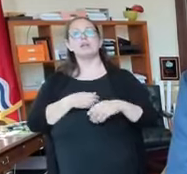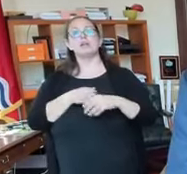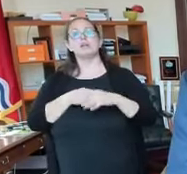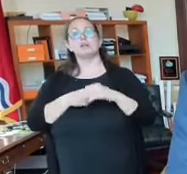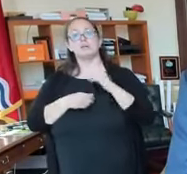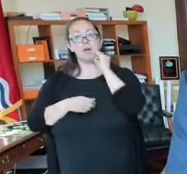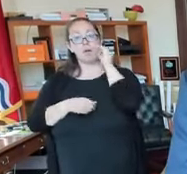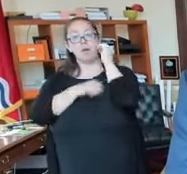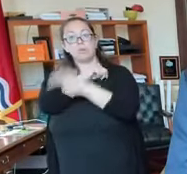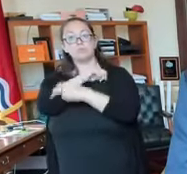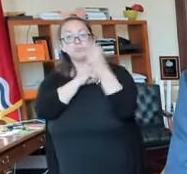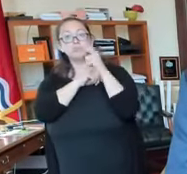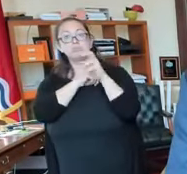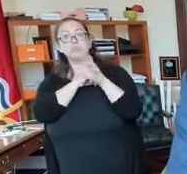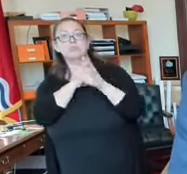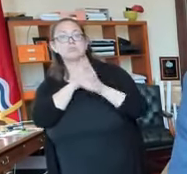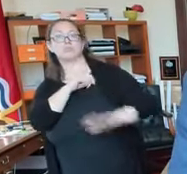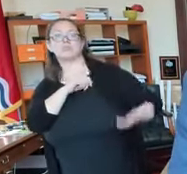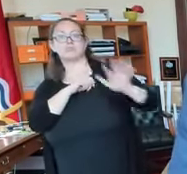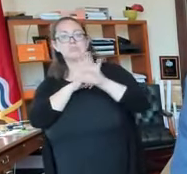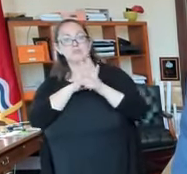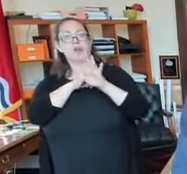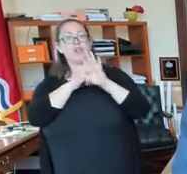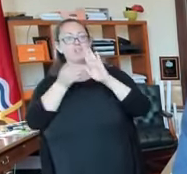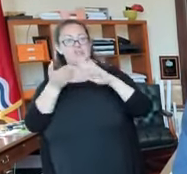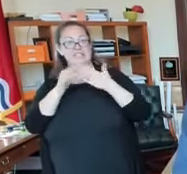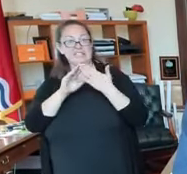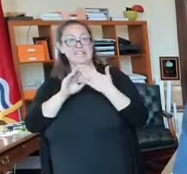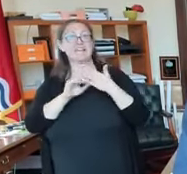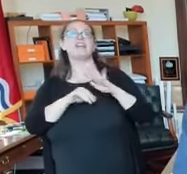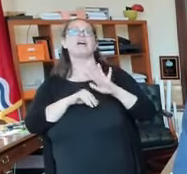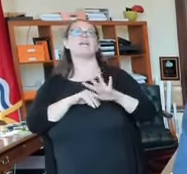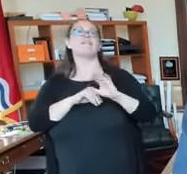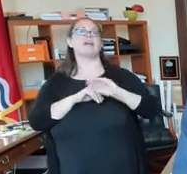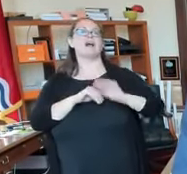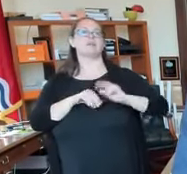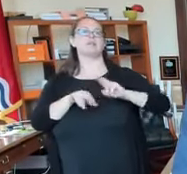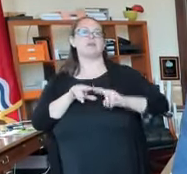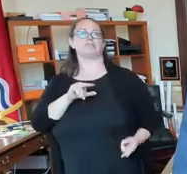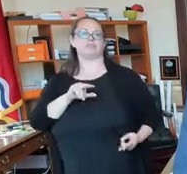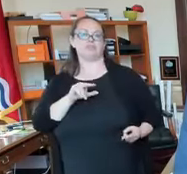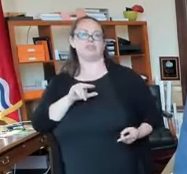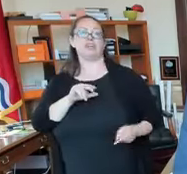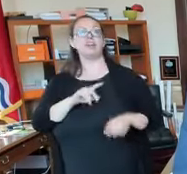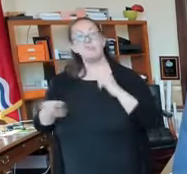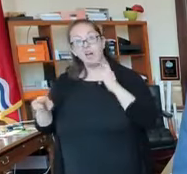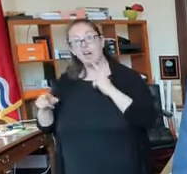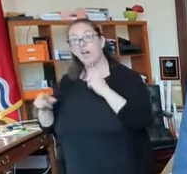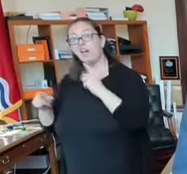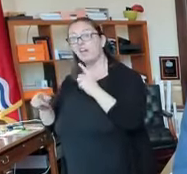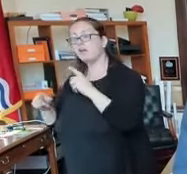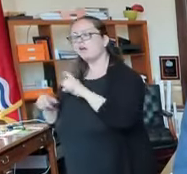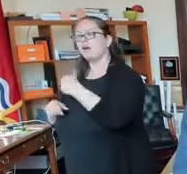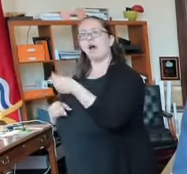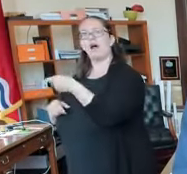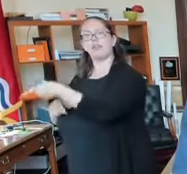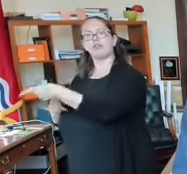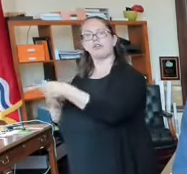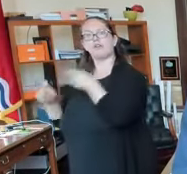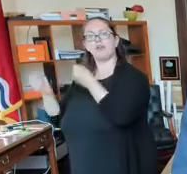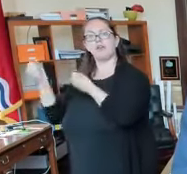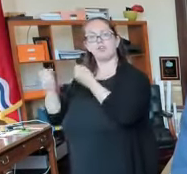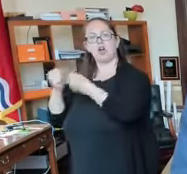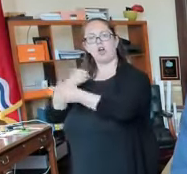Saint Louis are down 5%. Unfortunately, vehicle thefts are up 1%